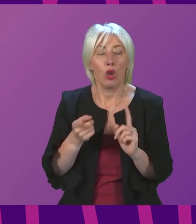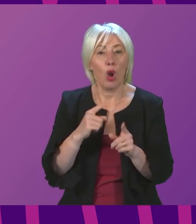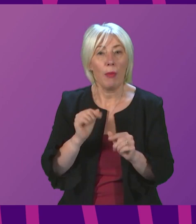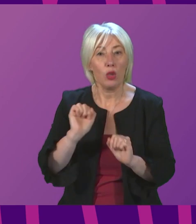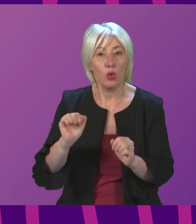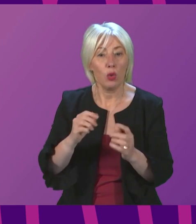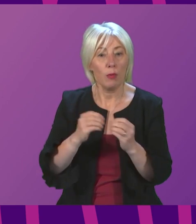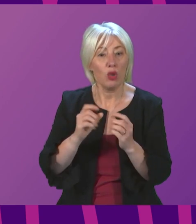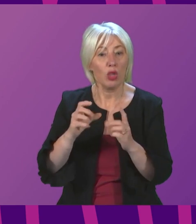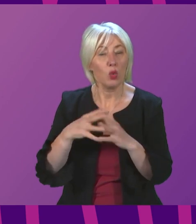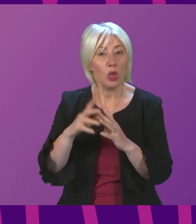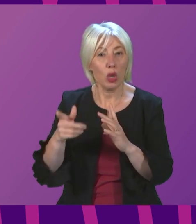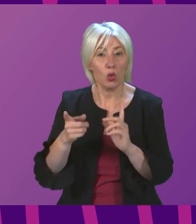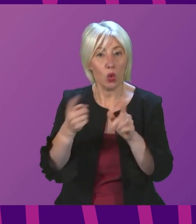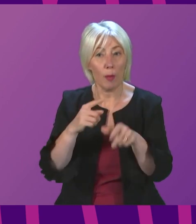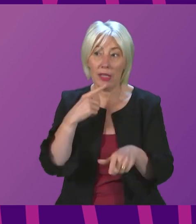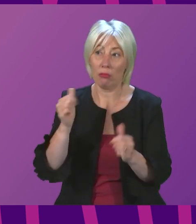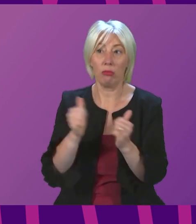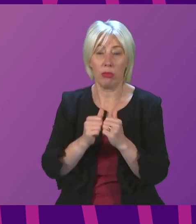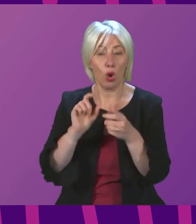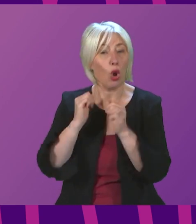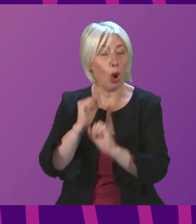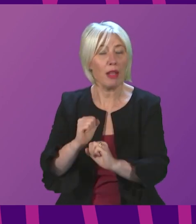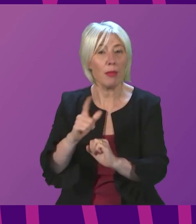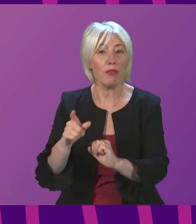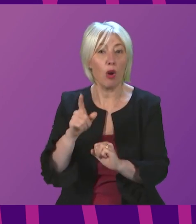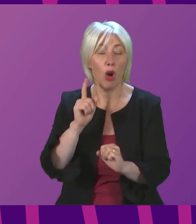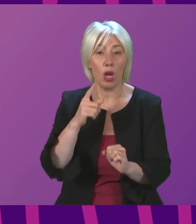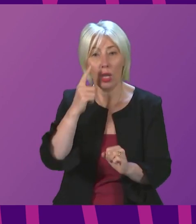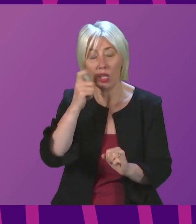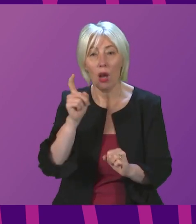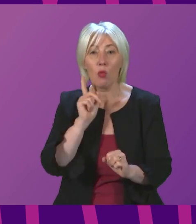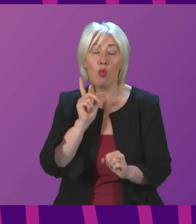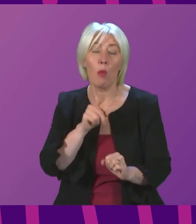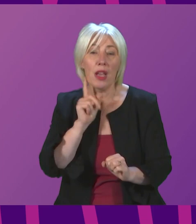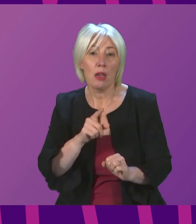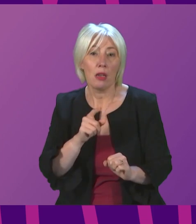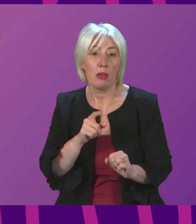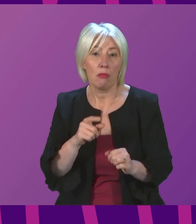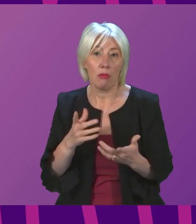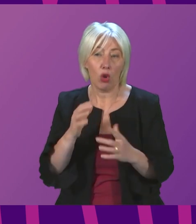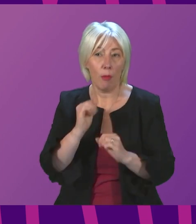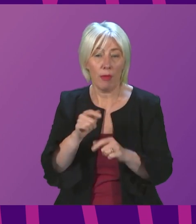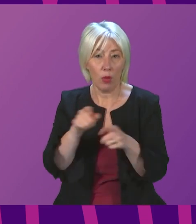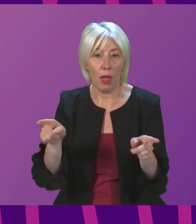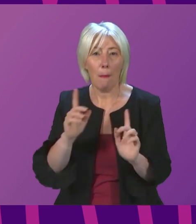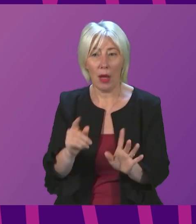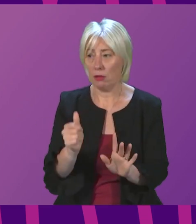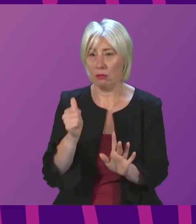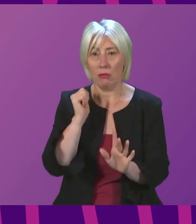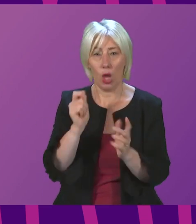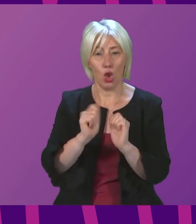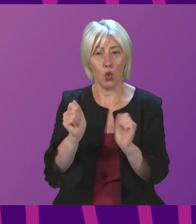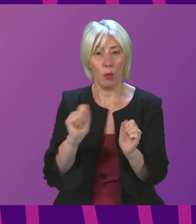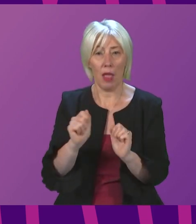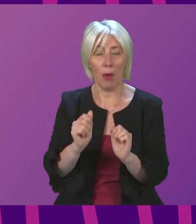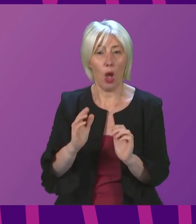the commitment of this Government and indeed this Parliament towards our young people, particularly girls. But given the announcements in the Sunday Post at